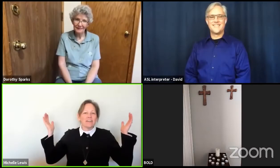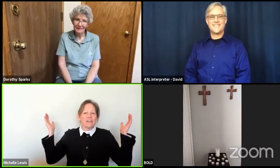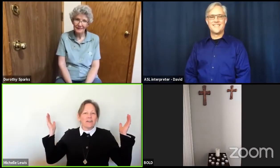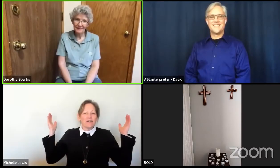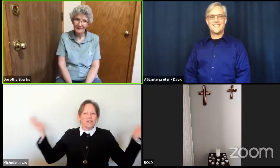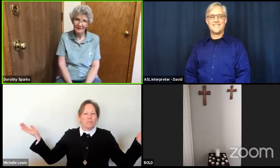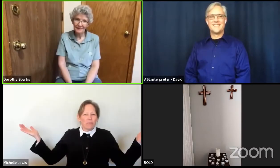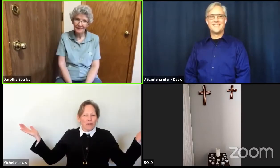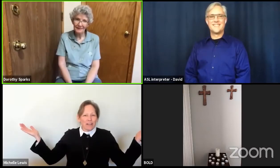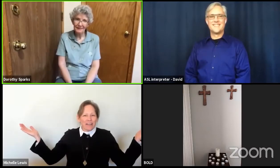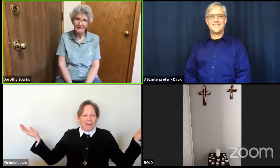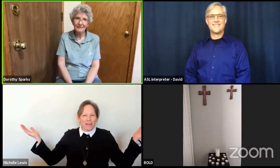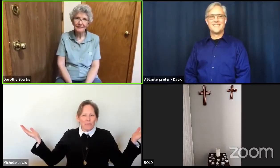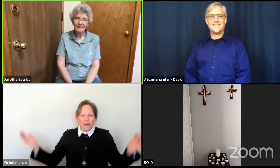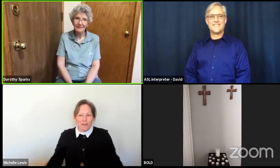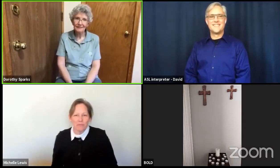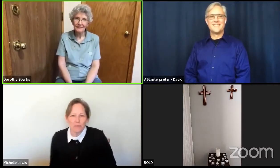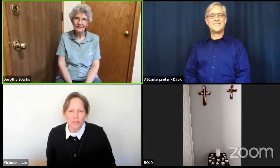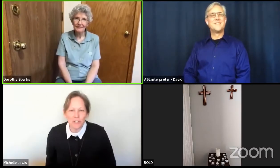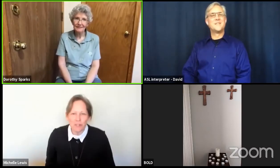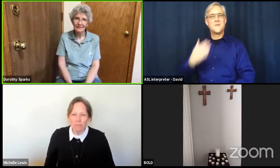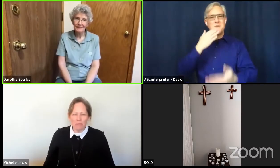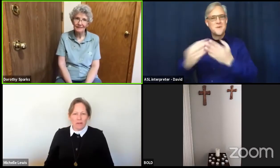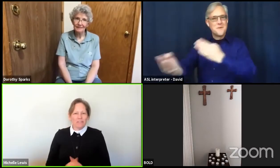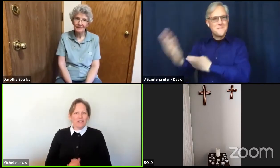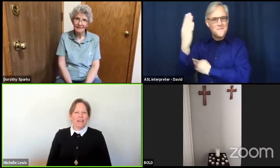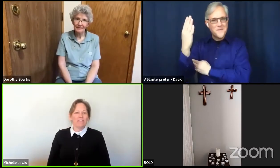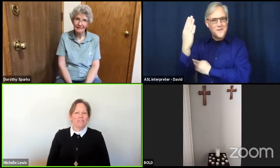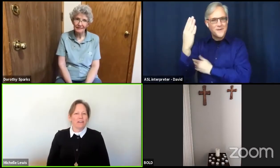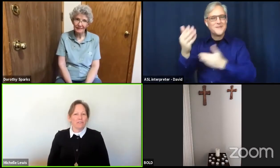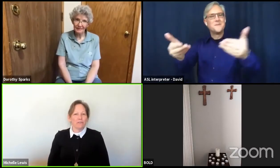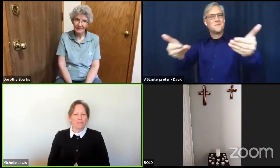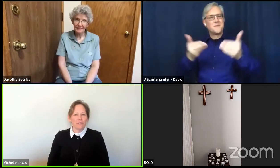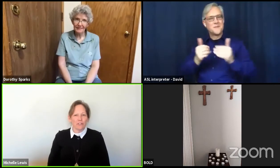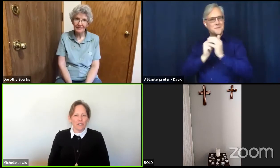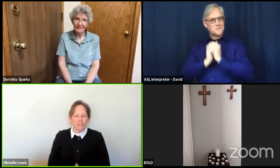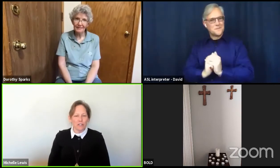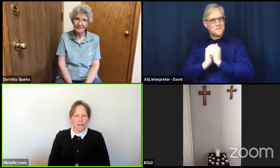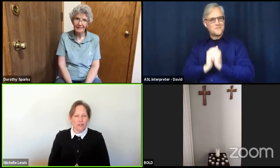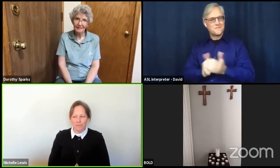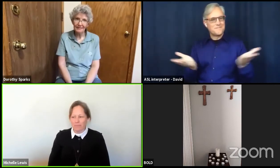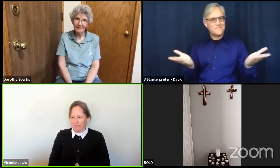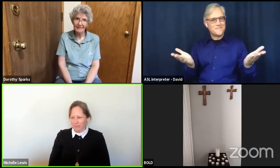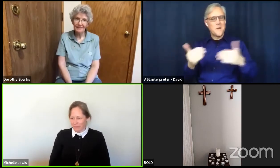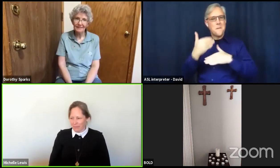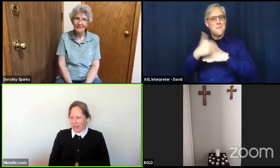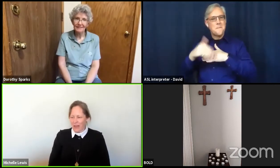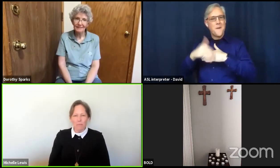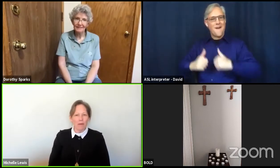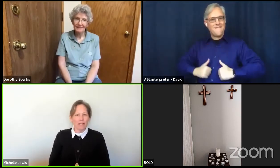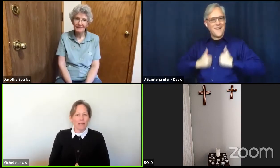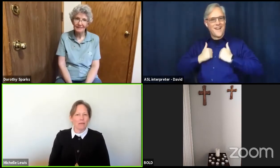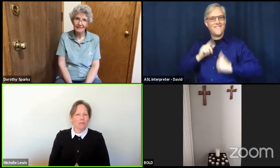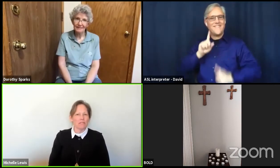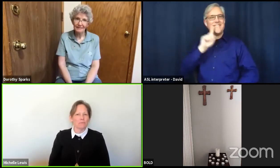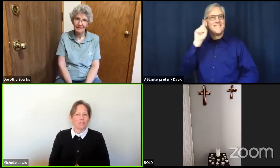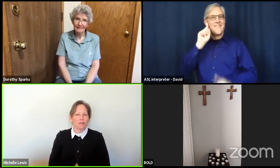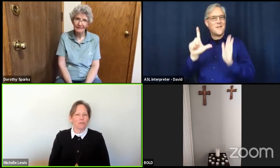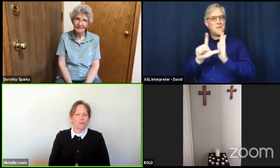Good morning, and welcome to worship at Bread of Life, Deaf Lutheran Church. My name is Michelle Lewis,